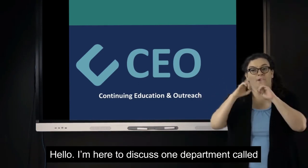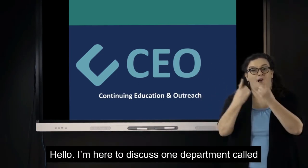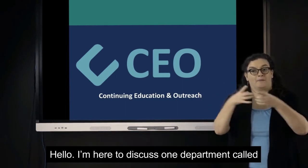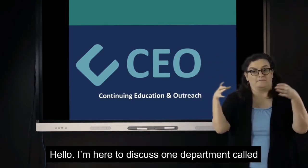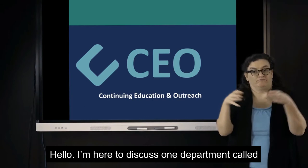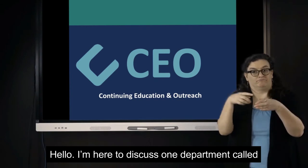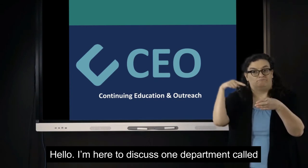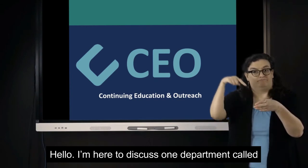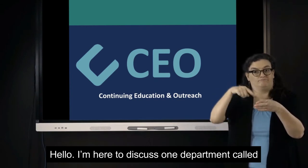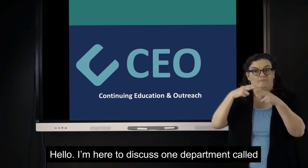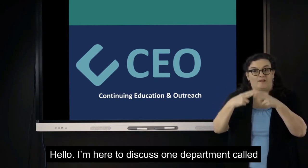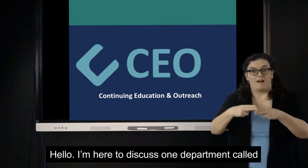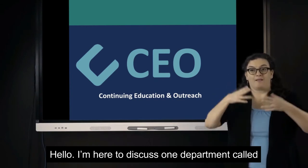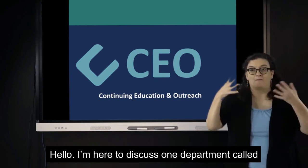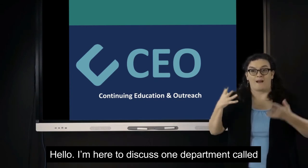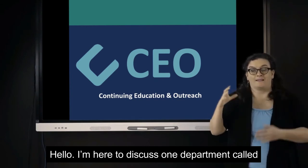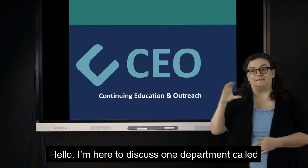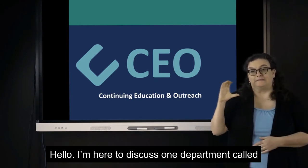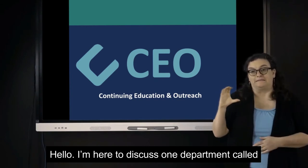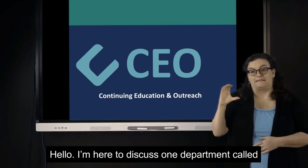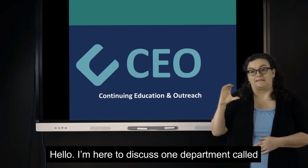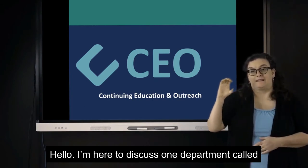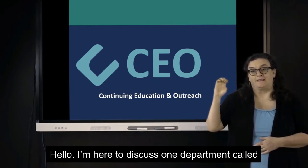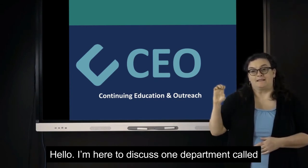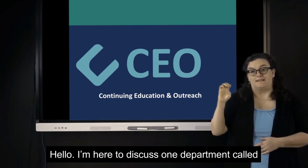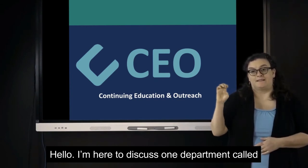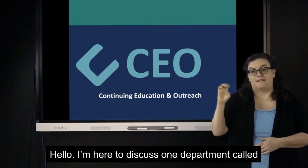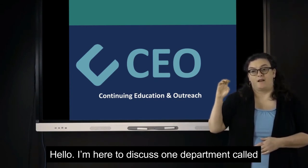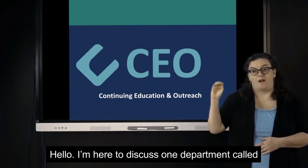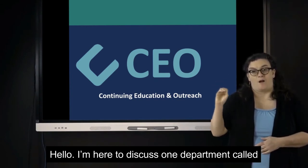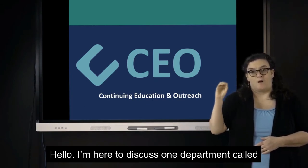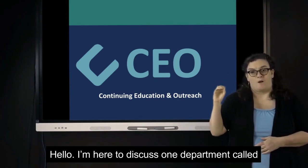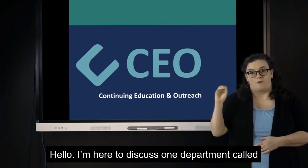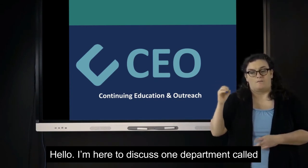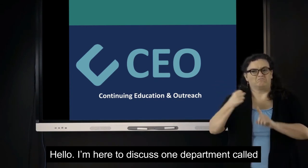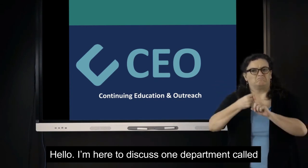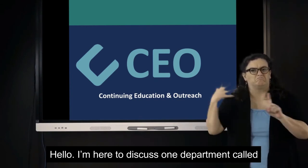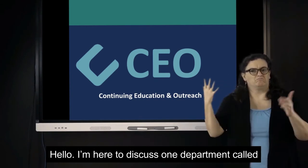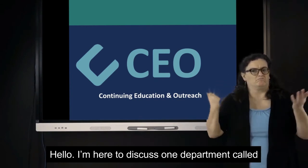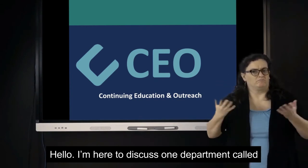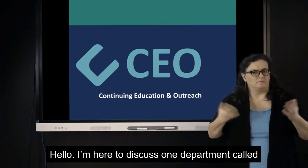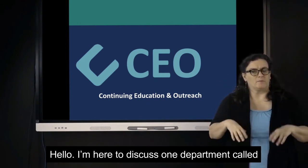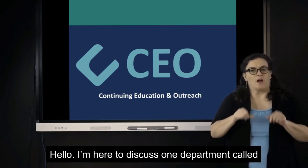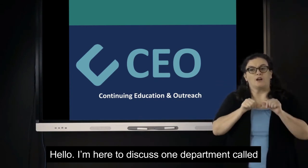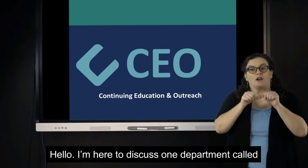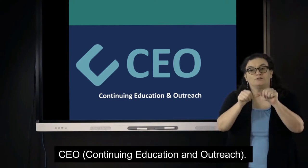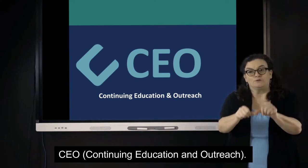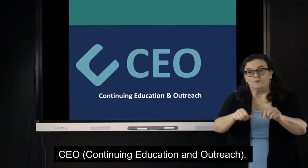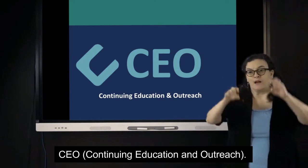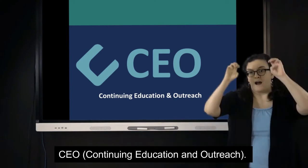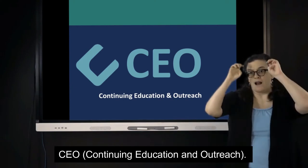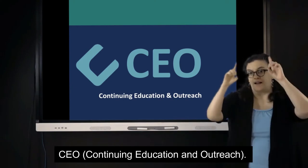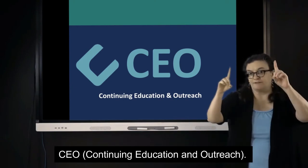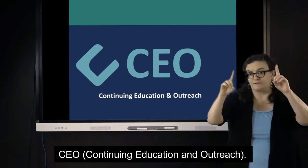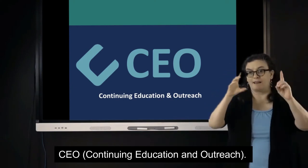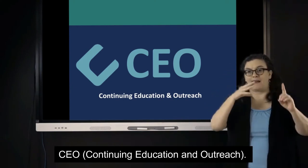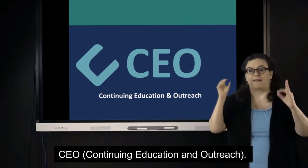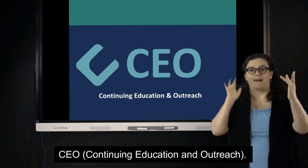I'm here to tell you about the CEO, or the Continuing Education